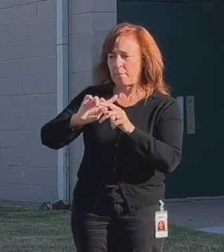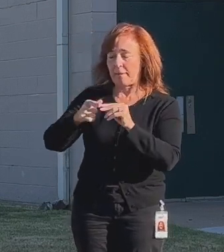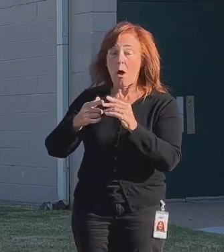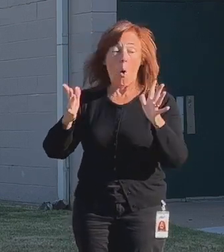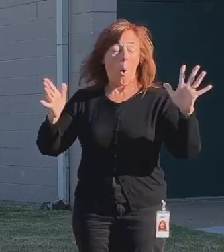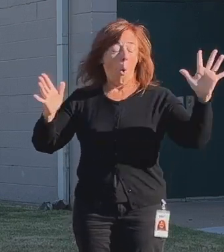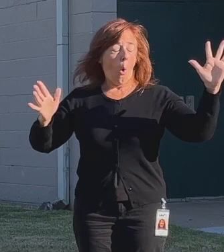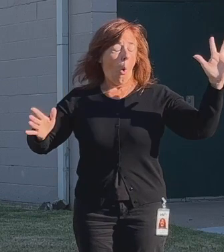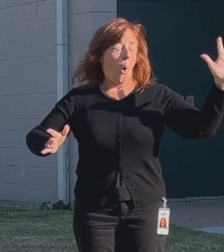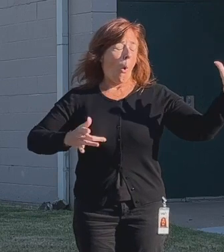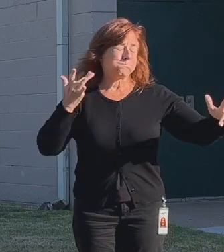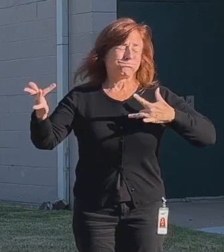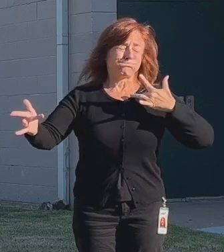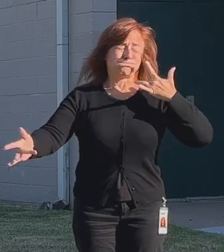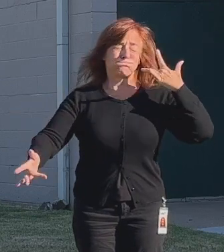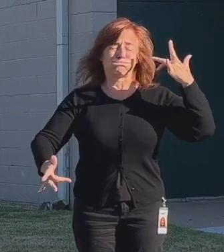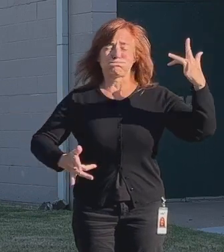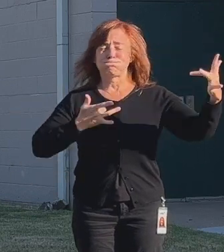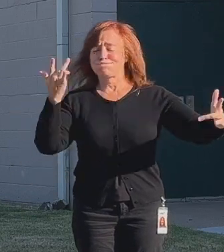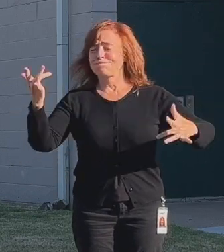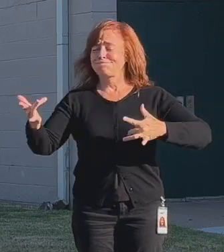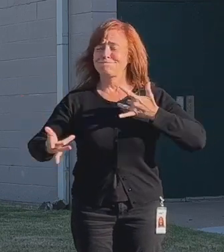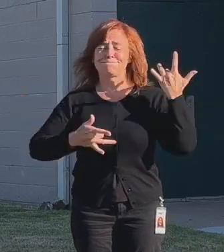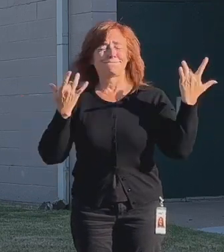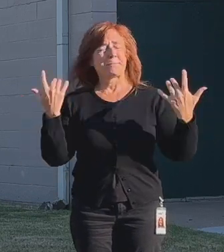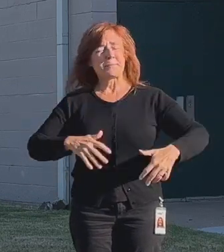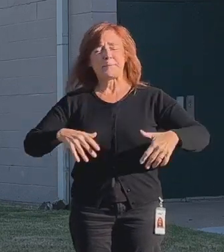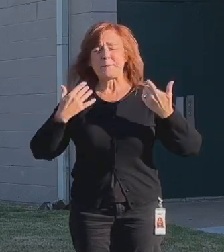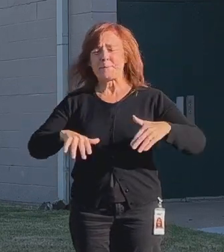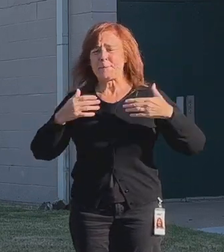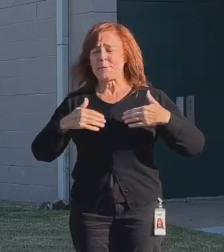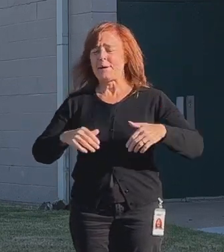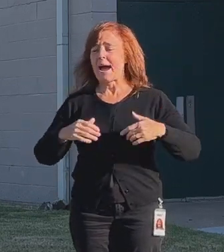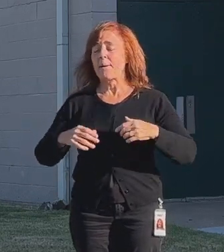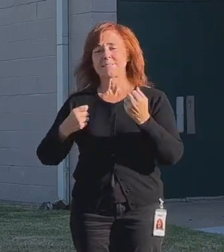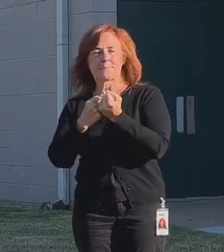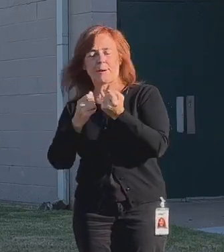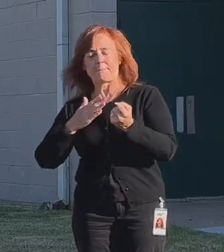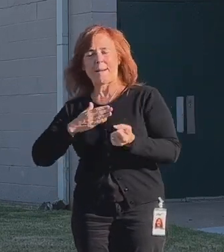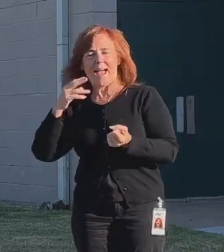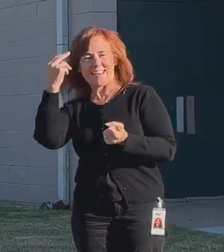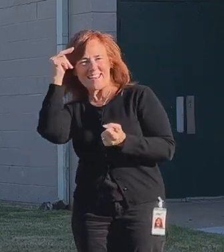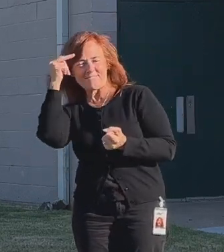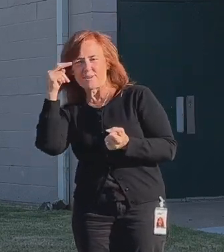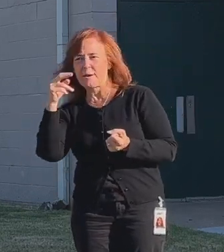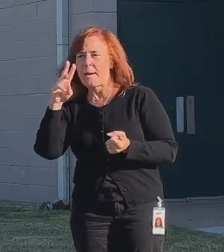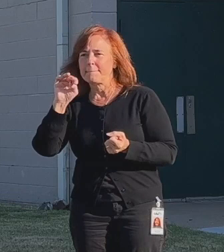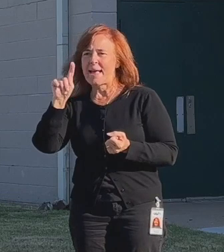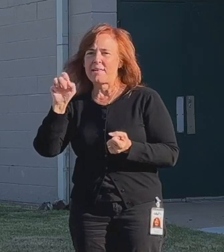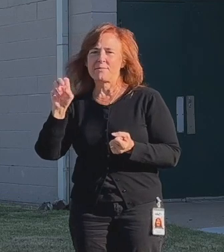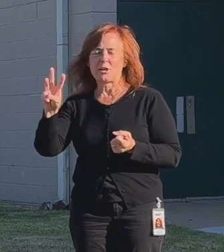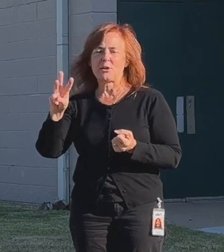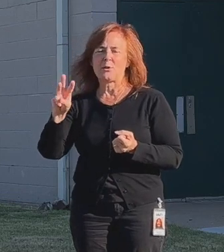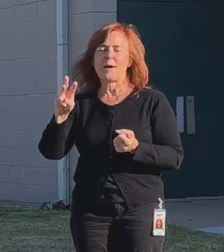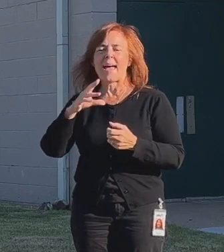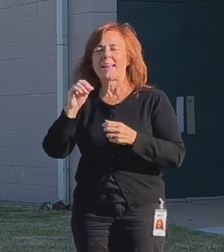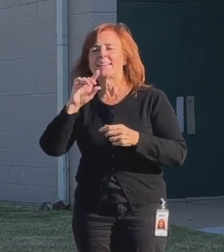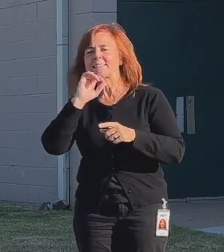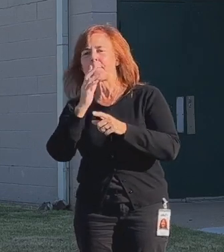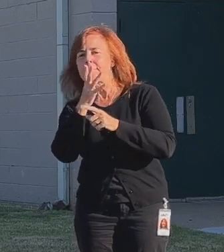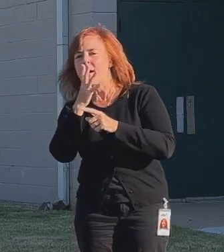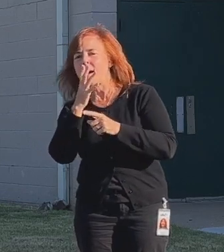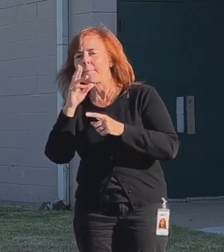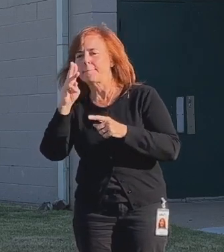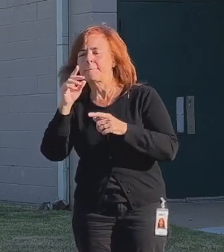so excited. And I was out there supporting my nephew, Matthew Sapransky, his mom, my sister Maggie, is here